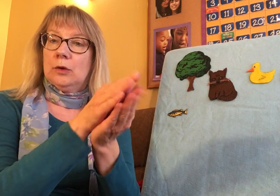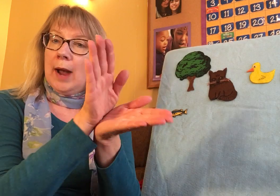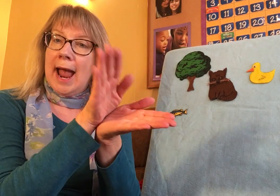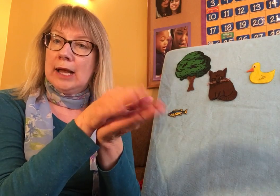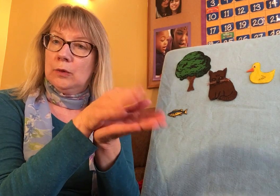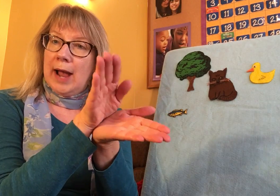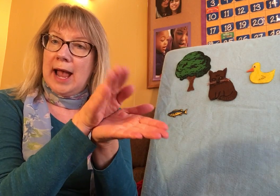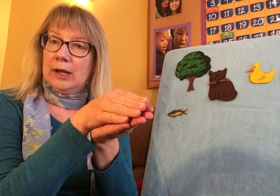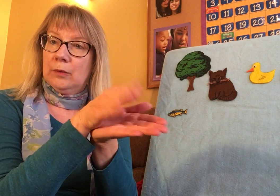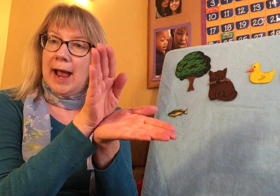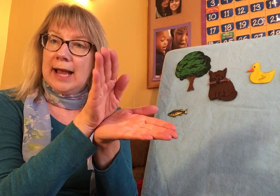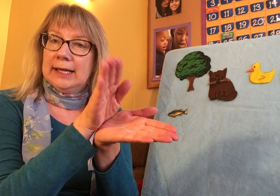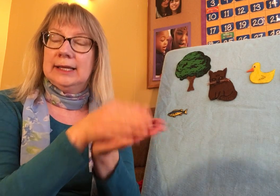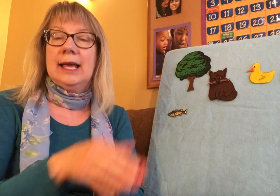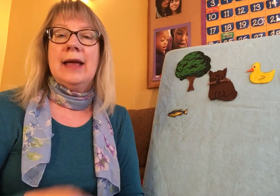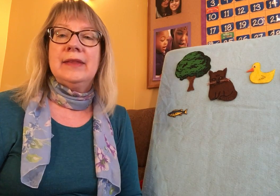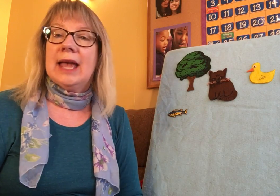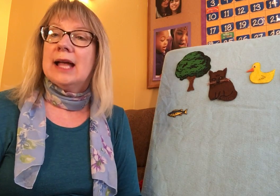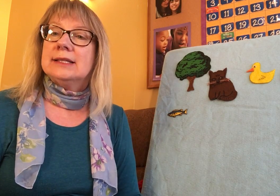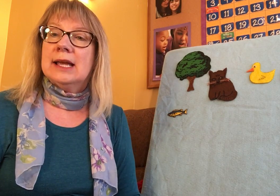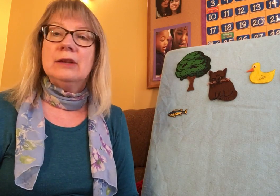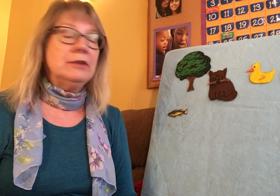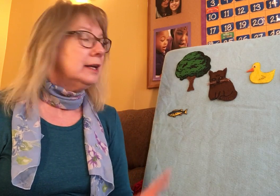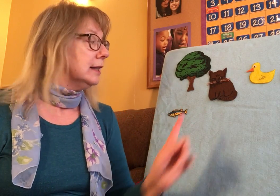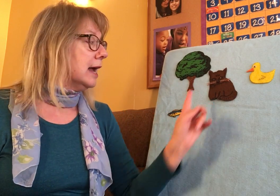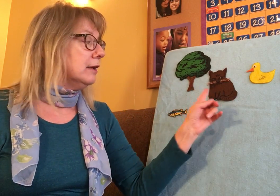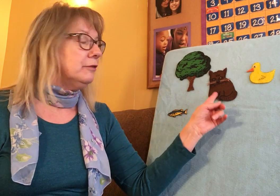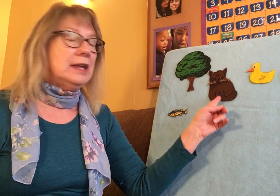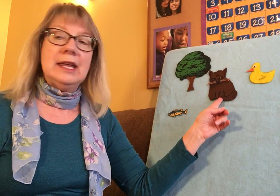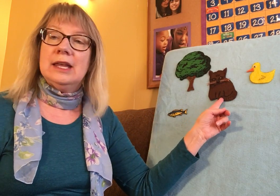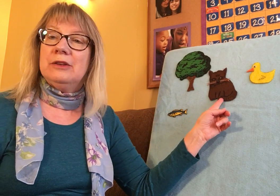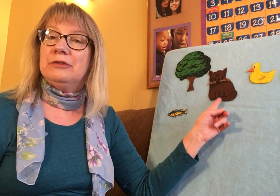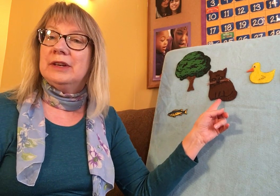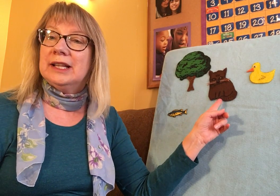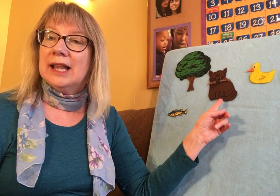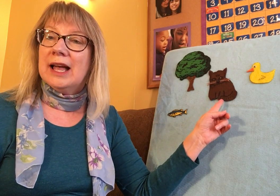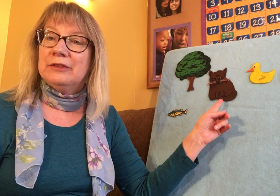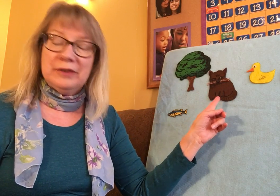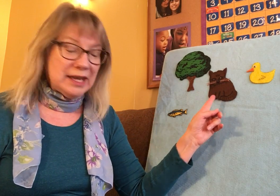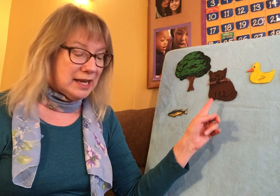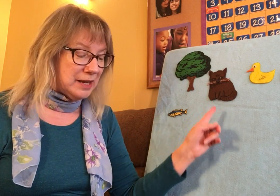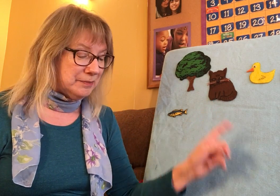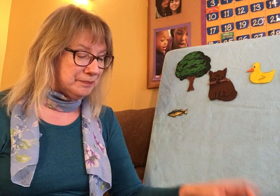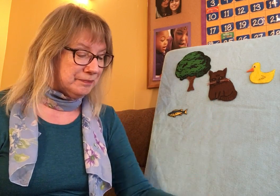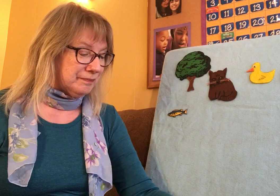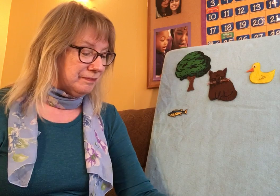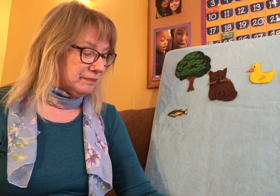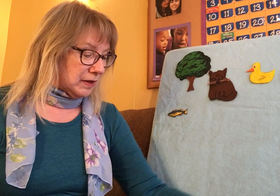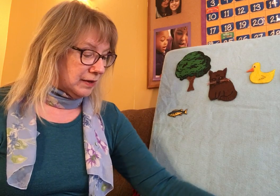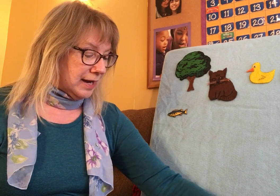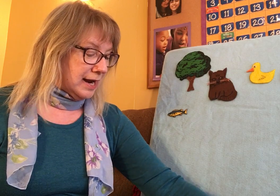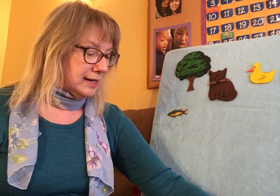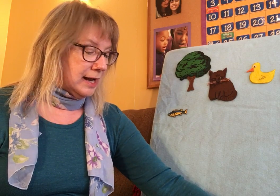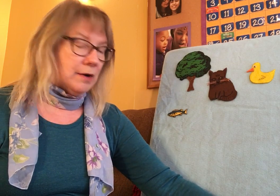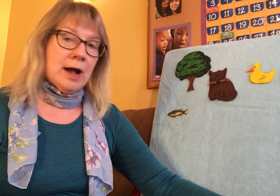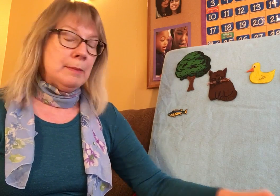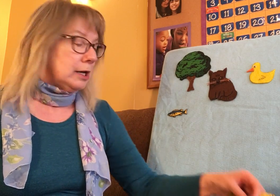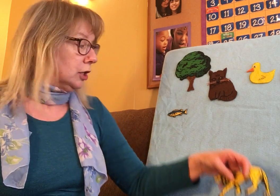quack, quack, quack. And the cat sang fiddle-eye-fee. Fiddle-eye-fee. Okay, now how about a